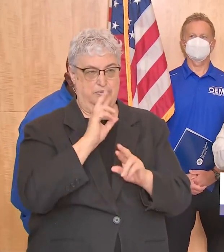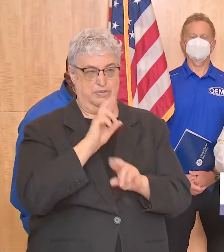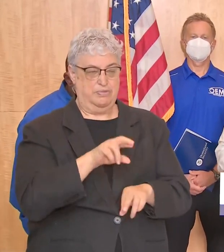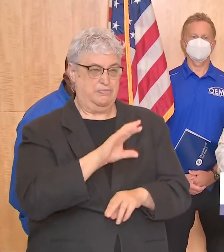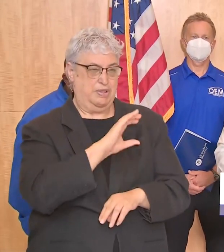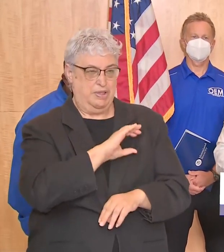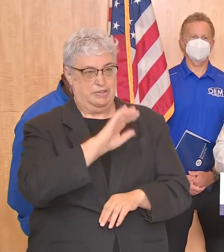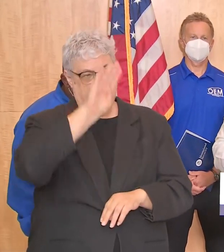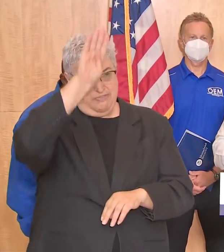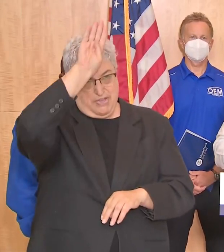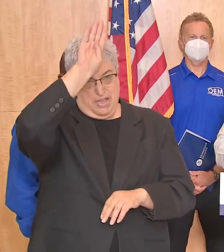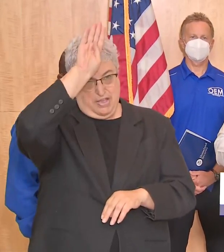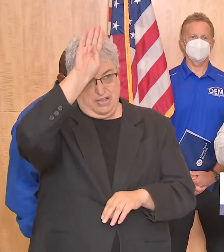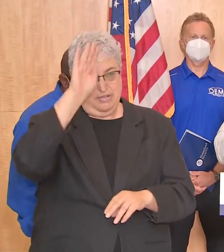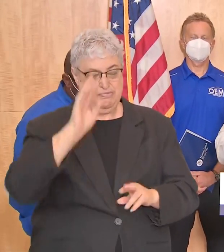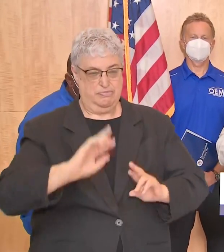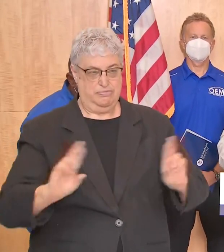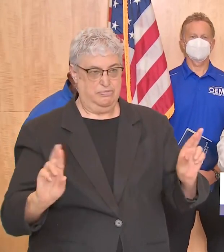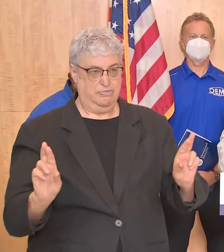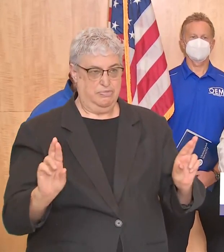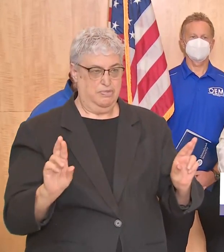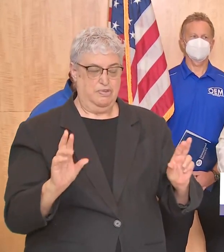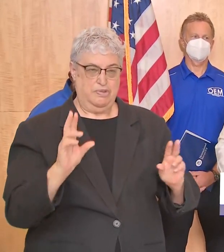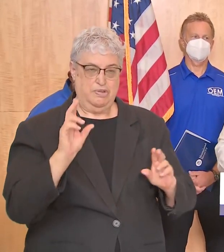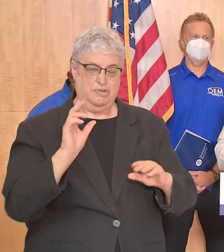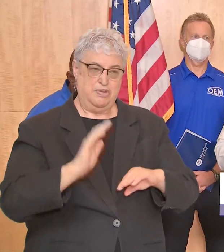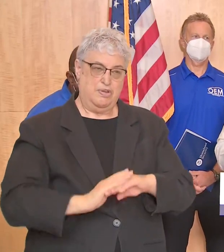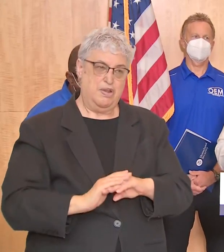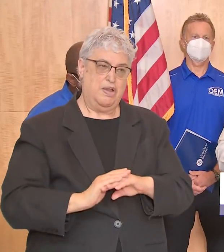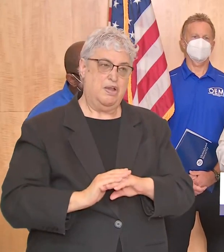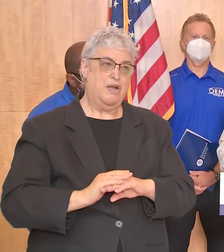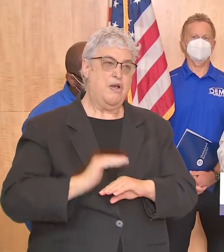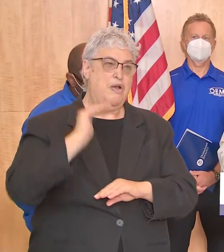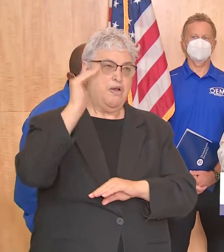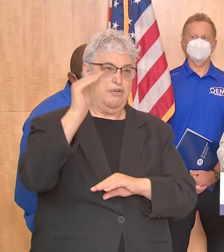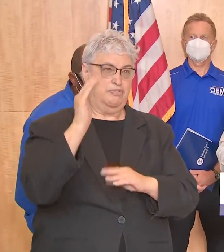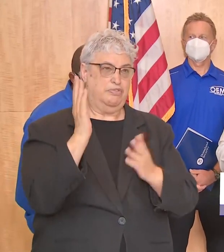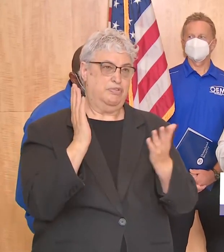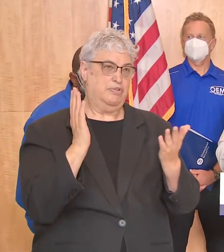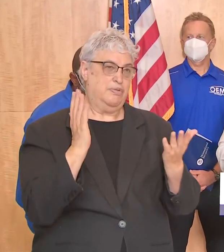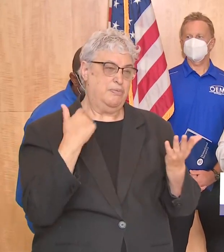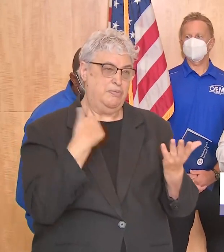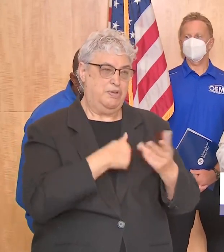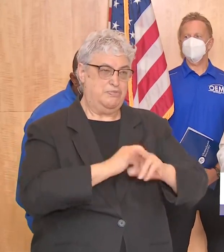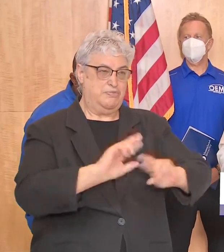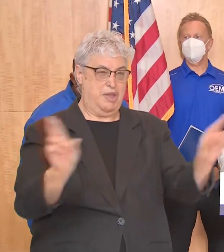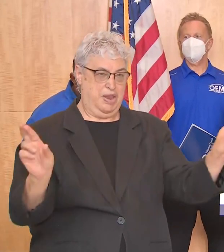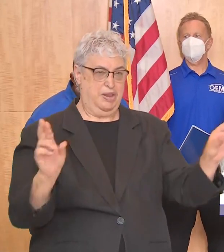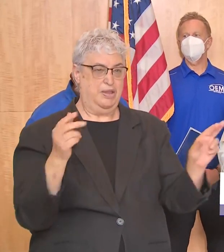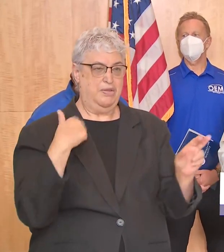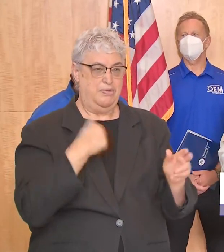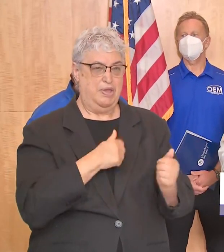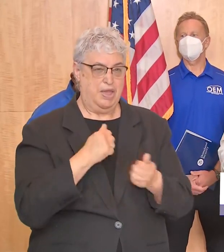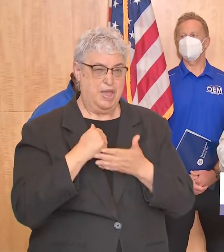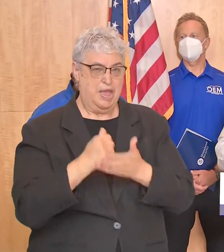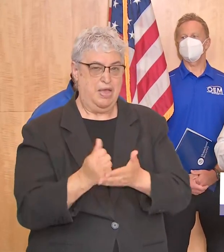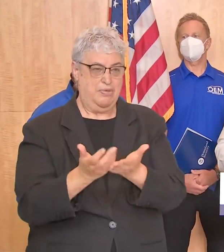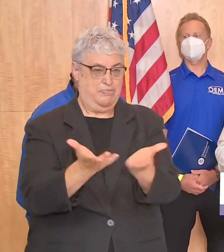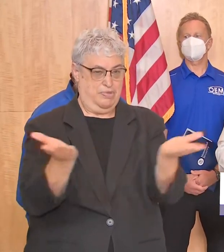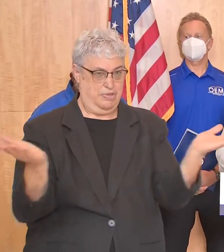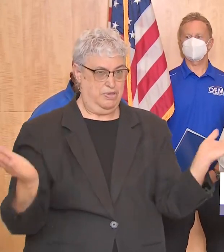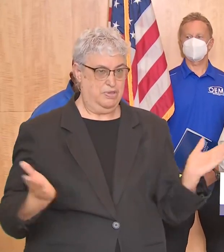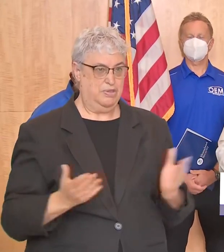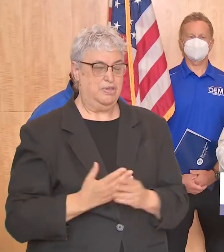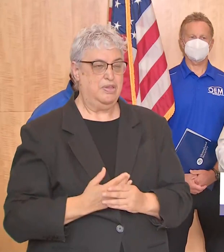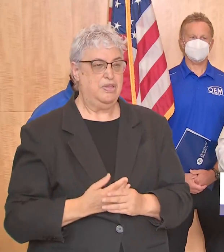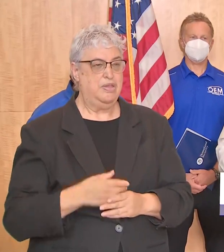officers firefighters are going the extra mile to to ensure that we're prepared and we're providing the necessary protection for this community we